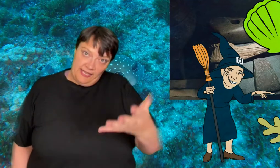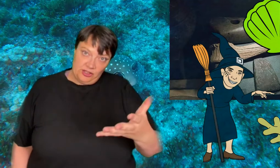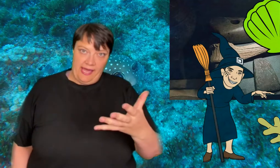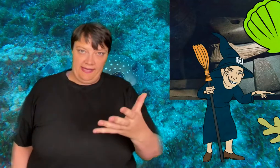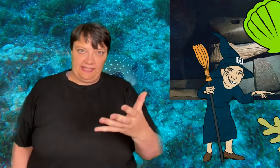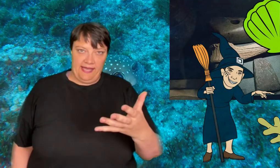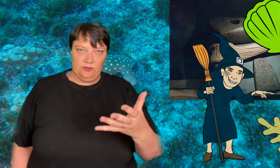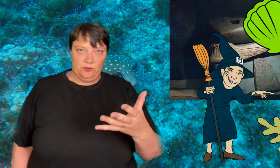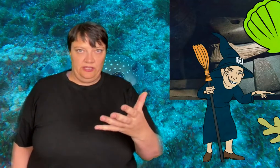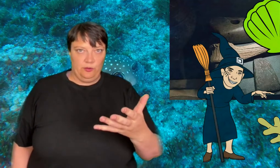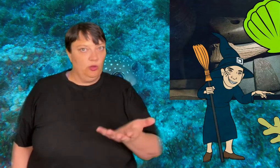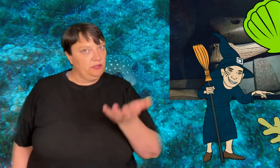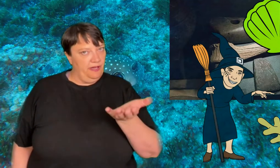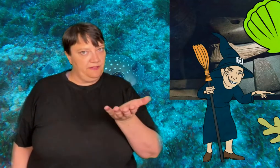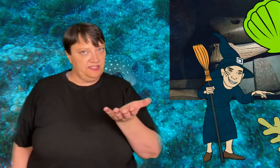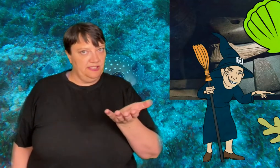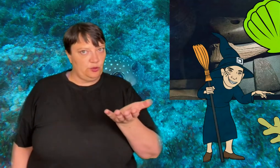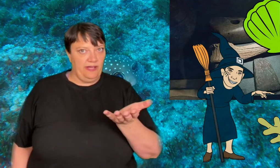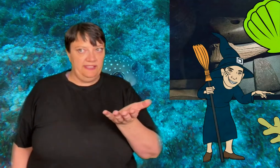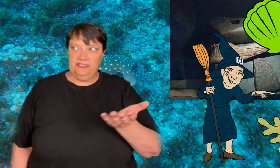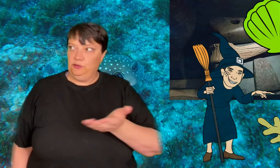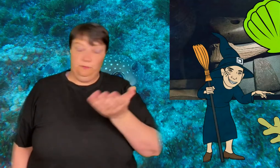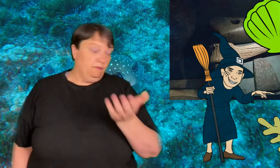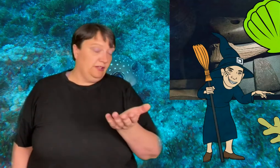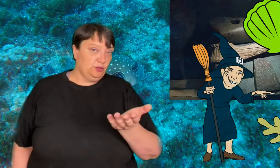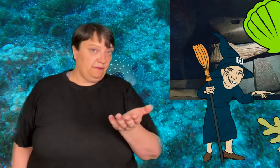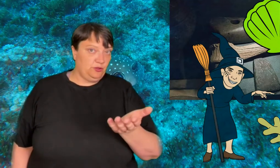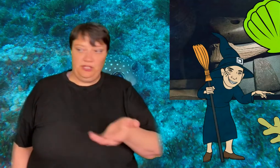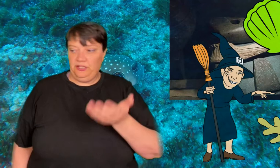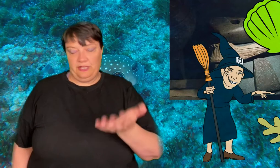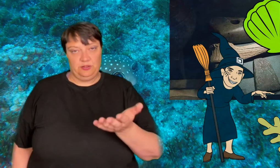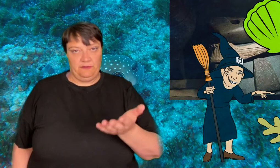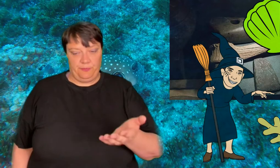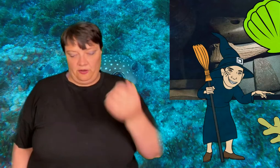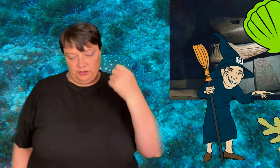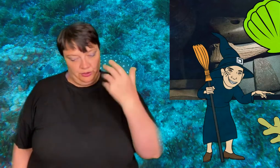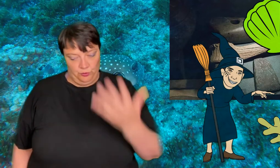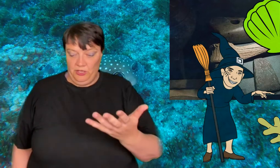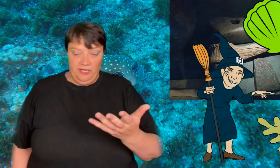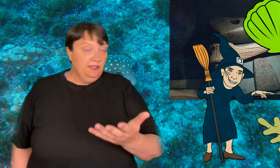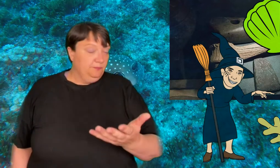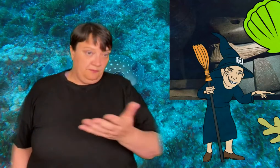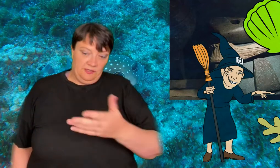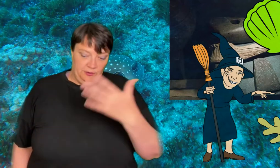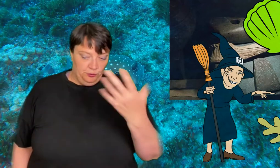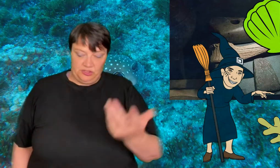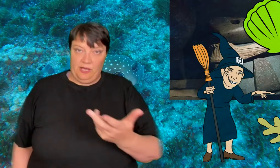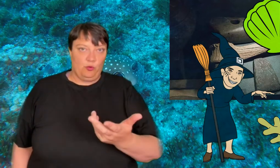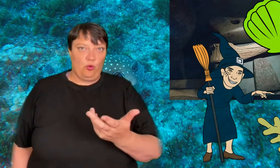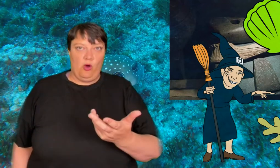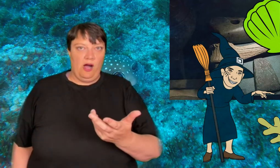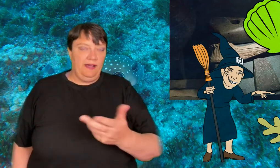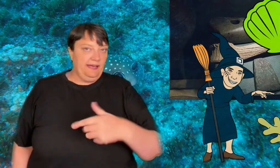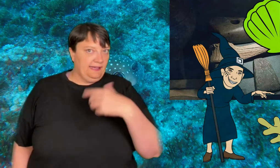Now to attach an axe handle in the world above the sea is quite easy. You find yourself a tree, you get yourself a branch and you use